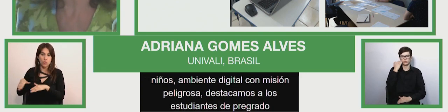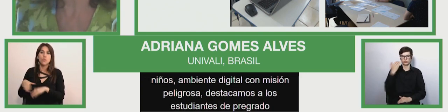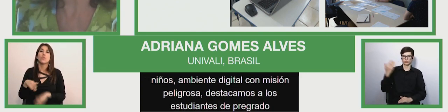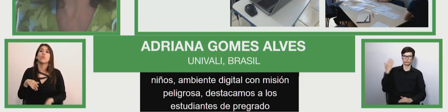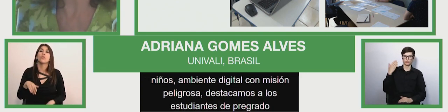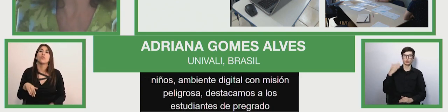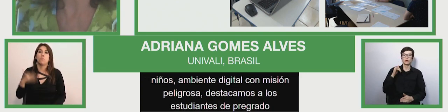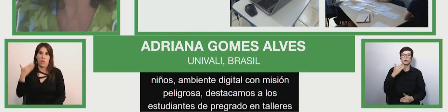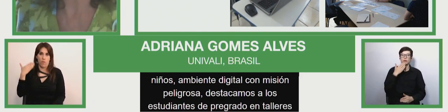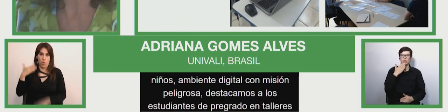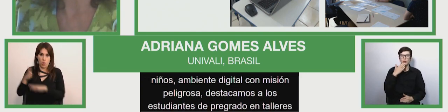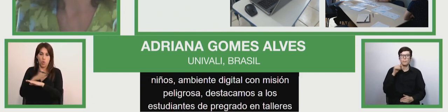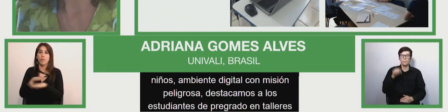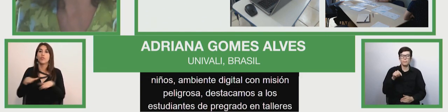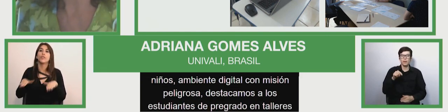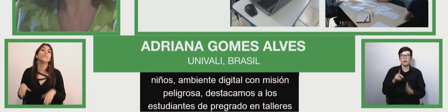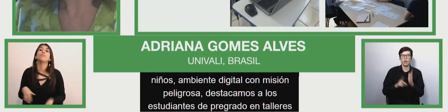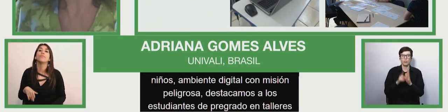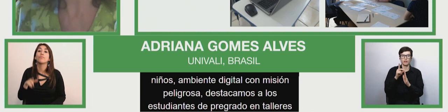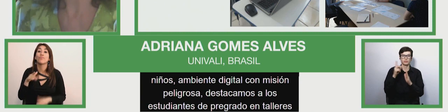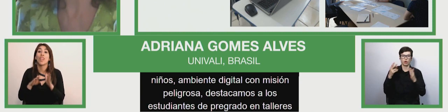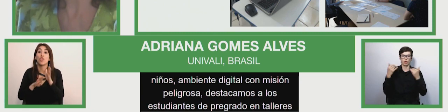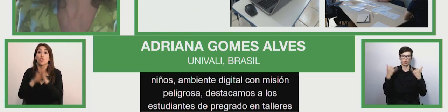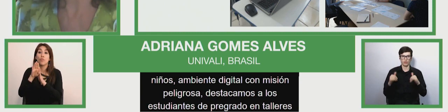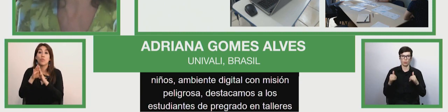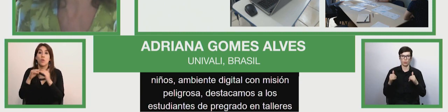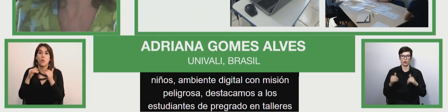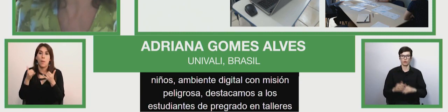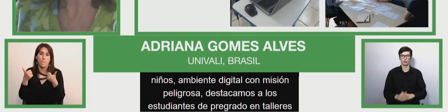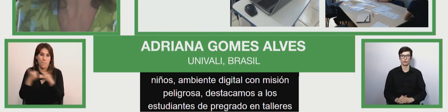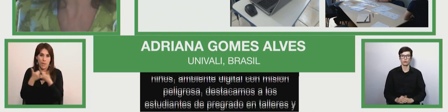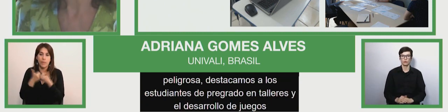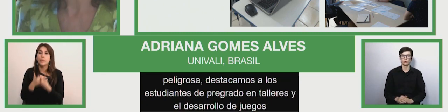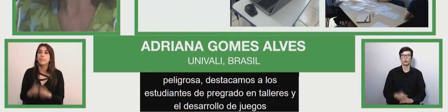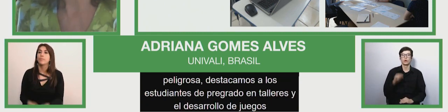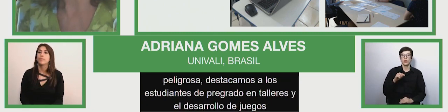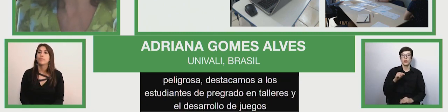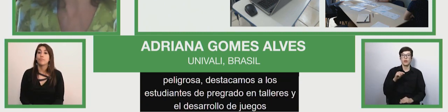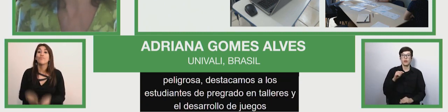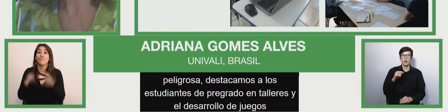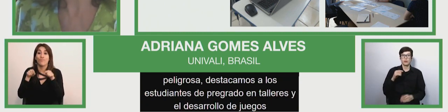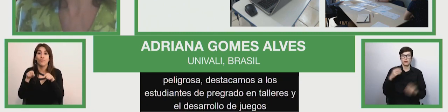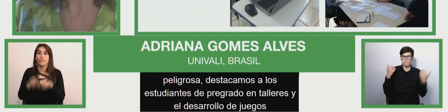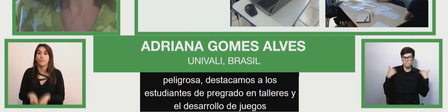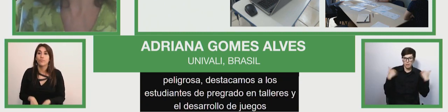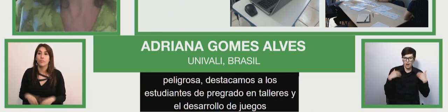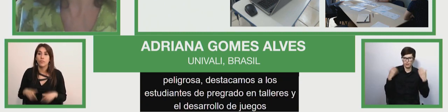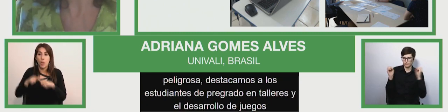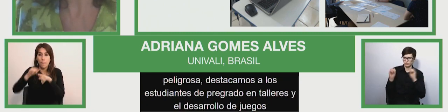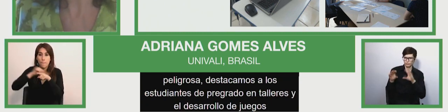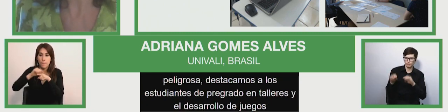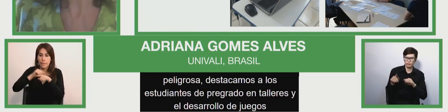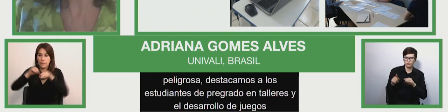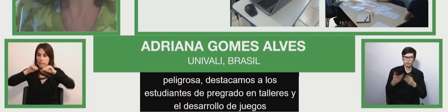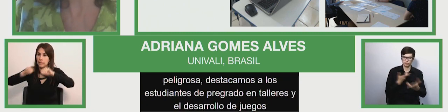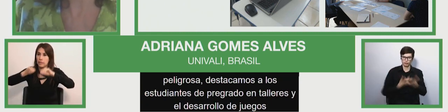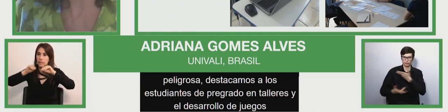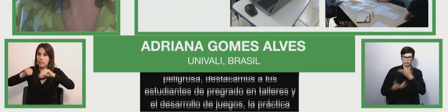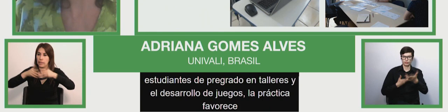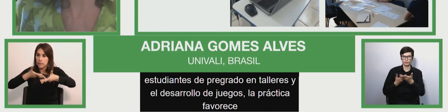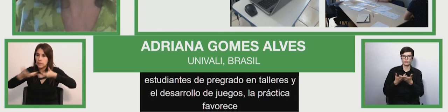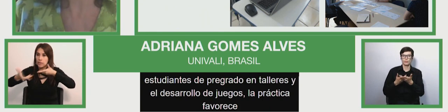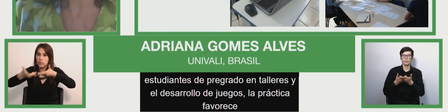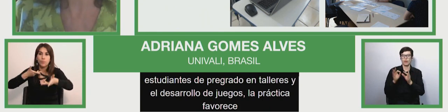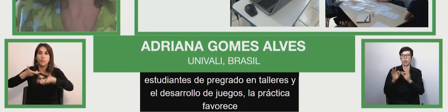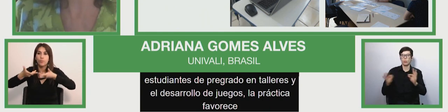highlight the undergraduate students participation at workshops with children and in the development of the